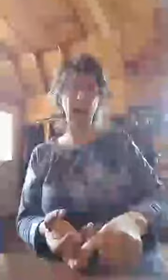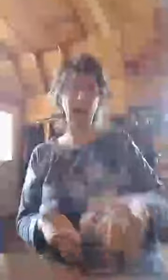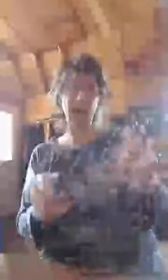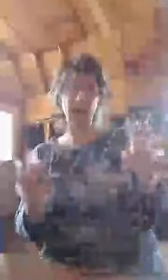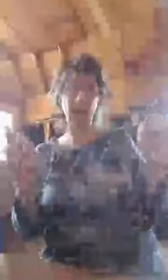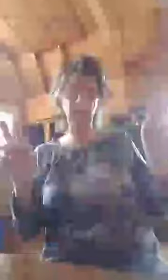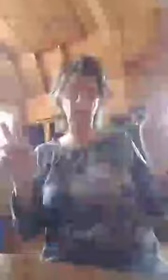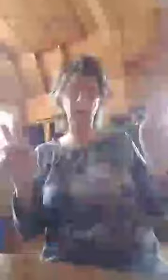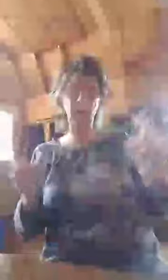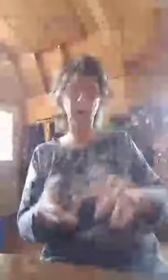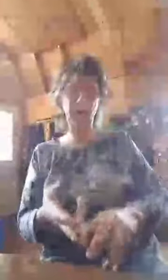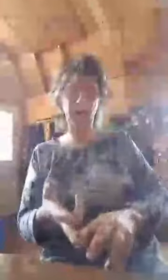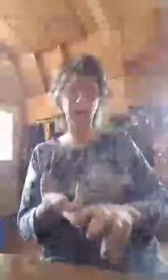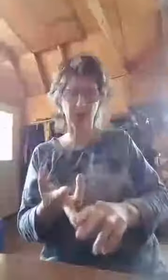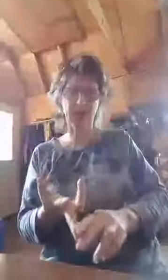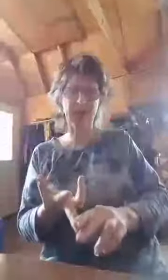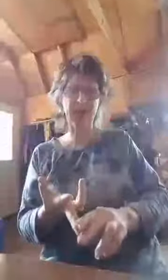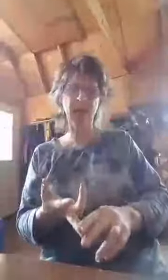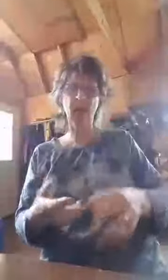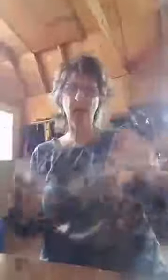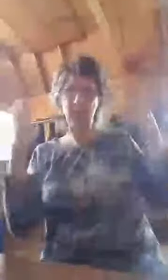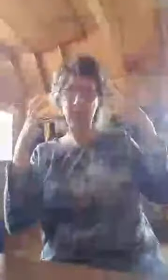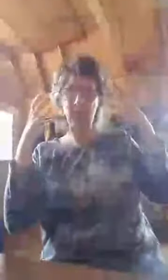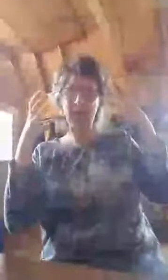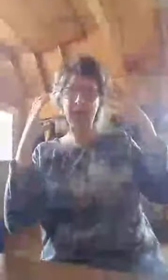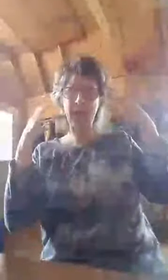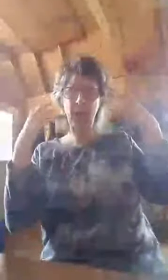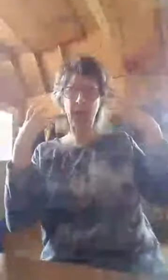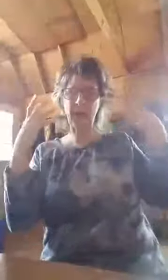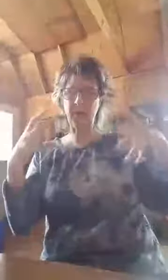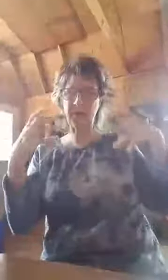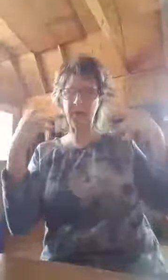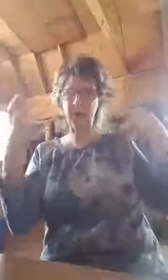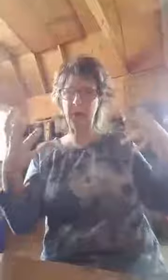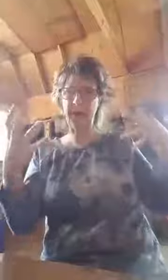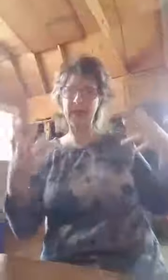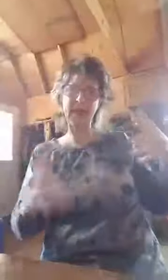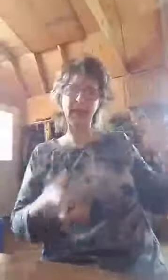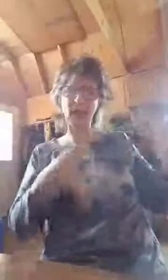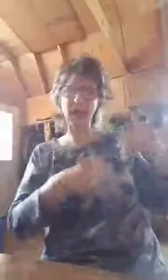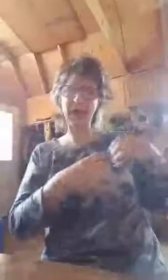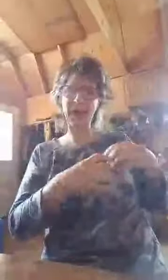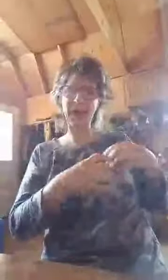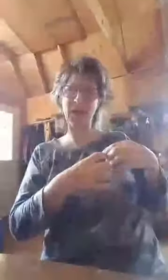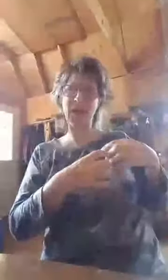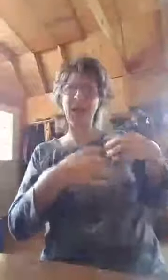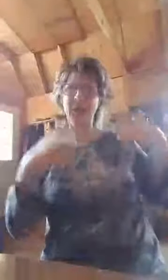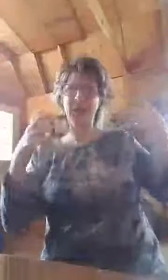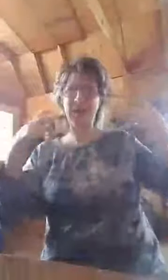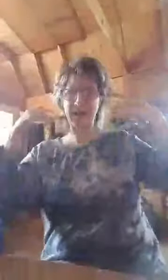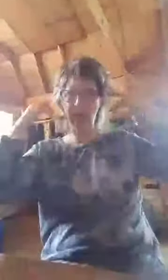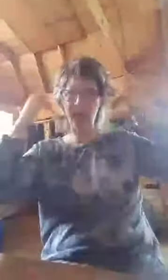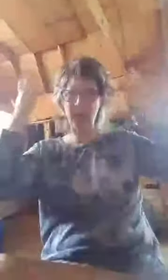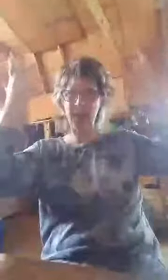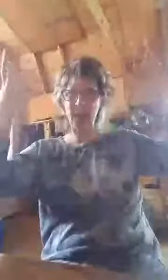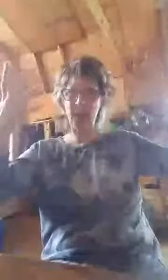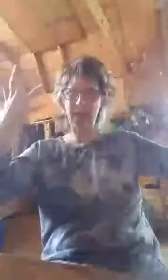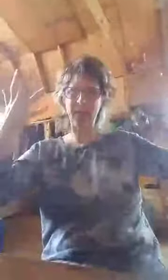physical, your mortal, your physical body. Well, my brain is part of my physical body. So the Holy Spirit makes alive my brain.